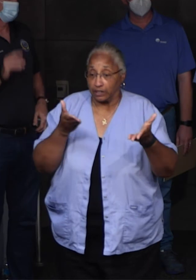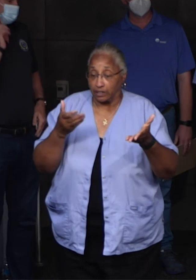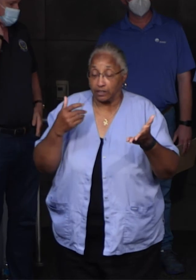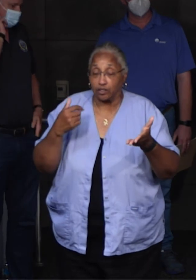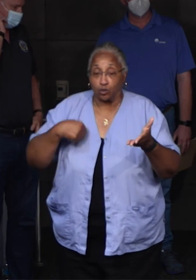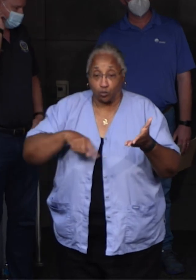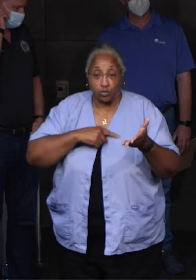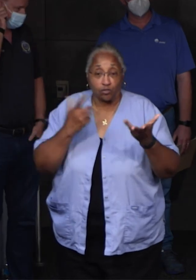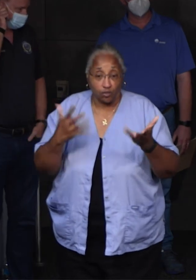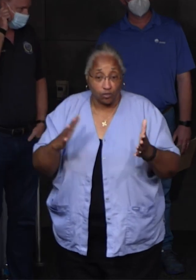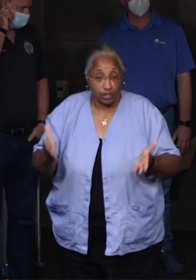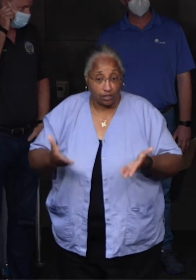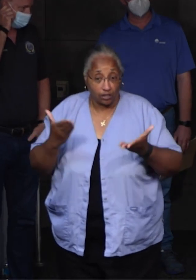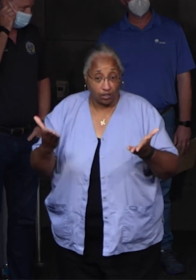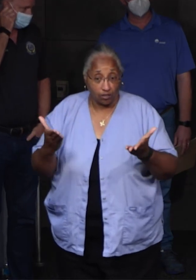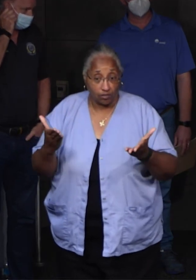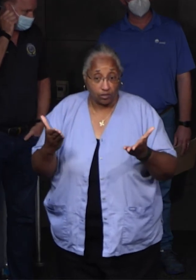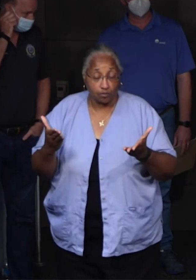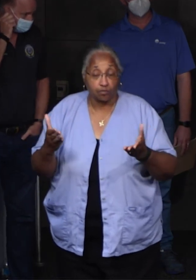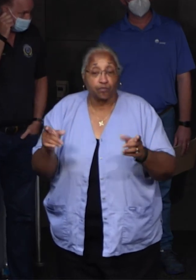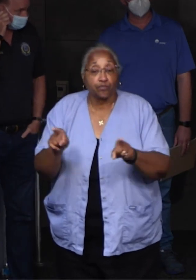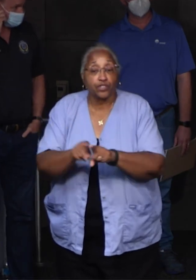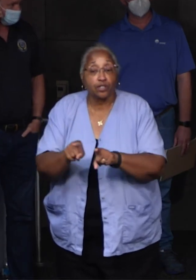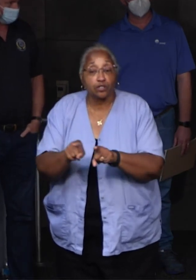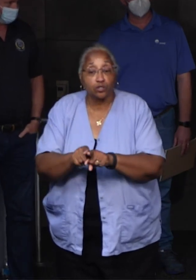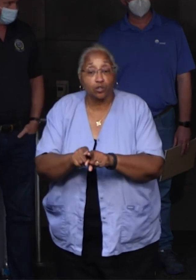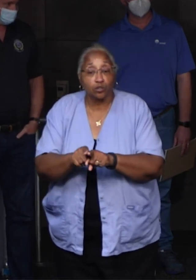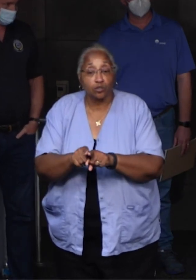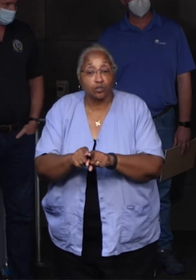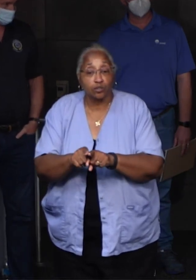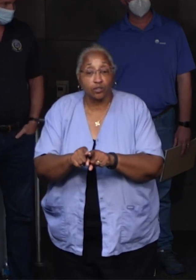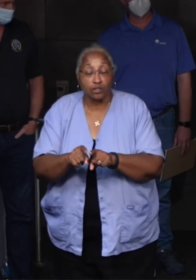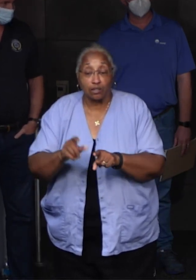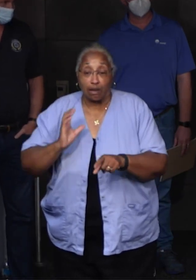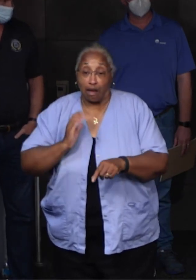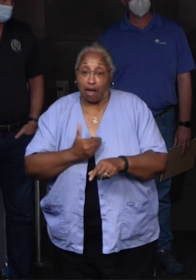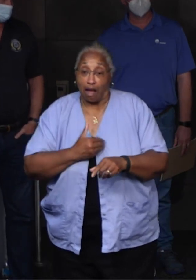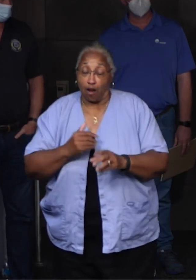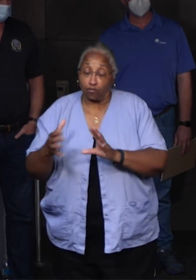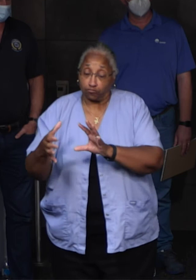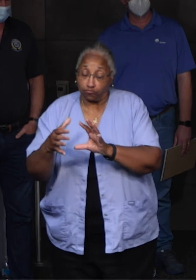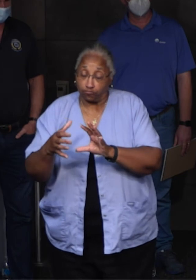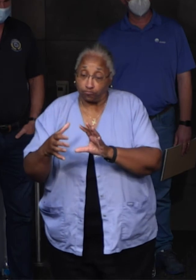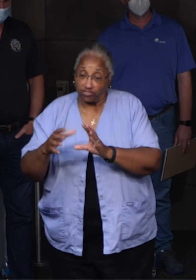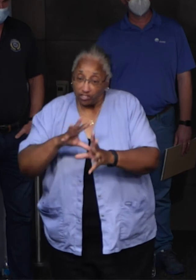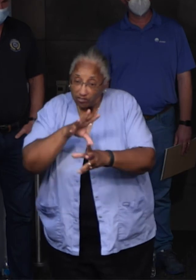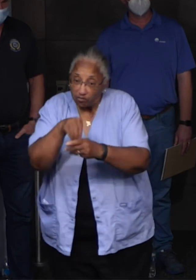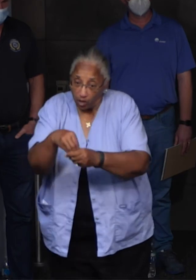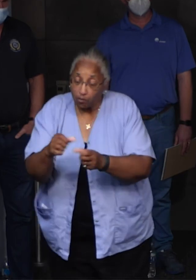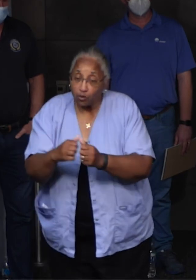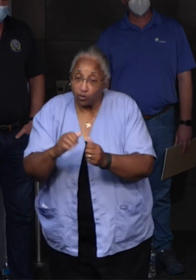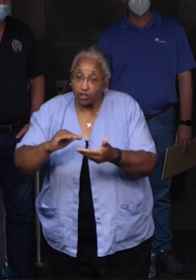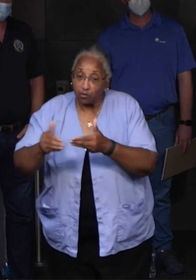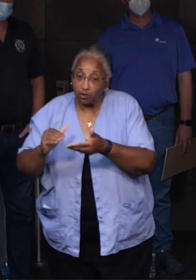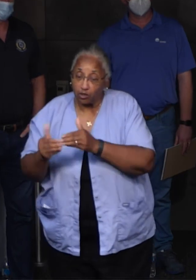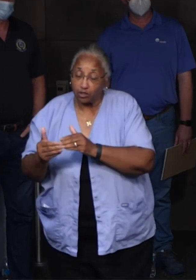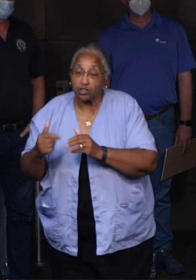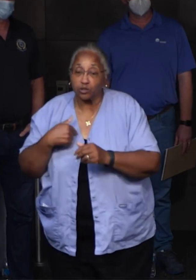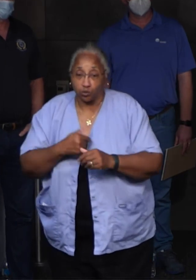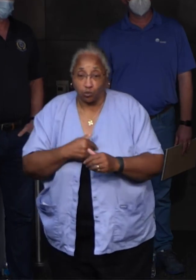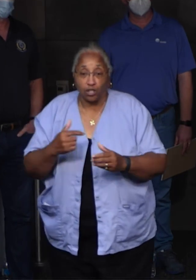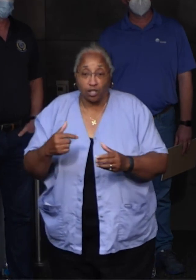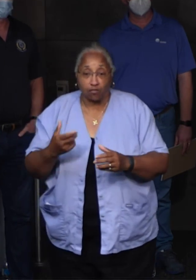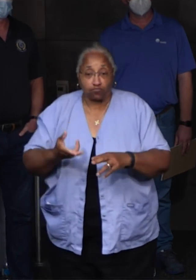offering, but also we've had an opportunity to increase our engagement in communities who